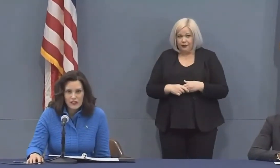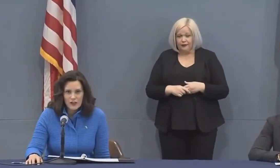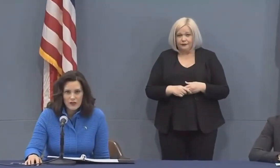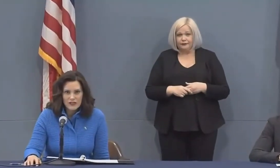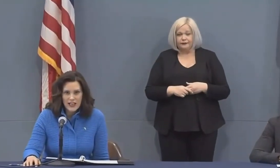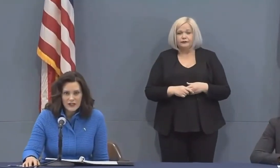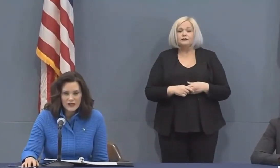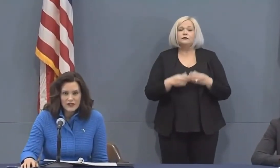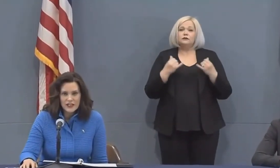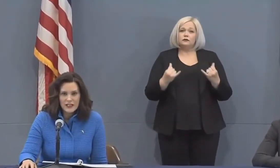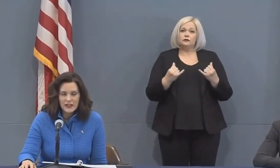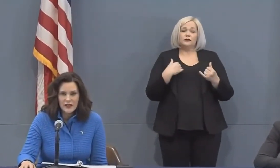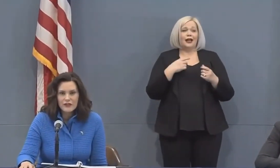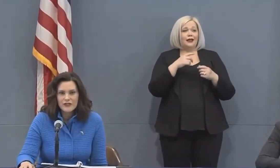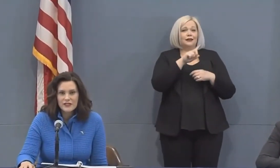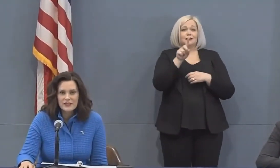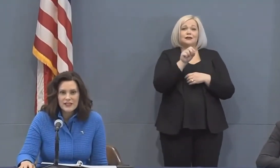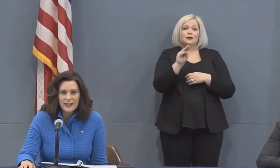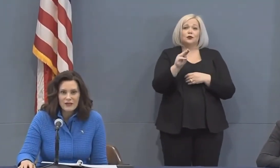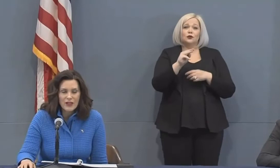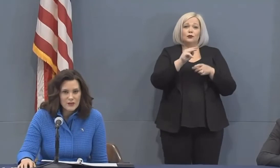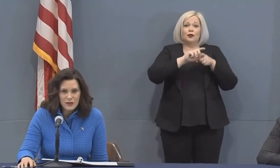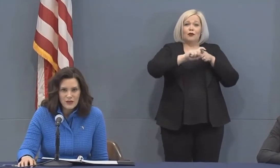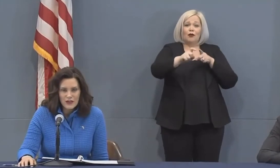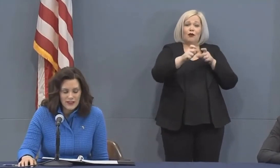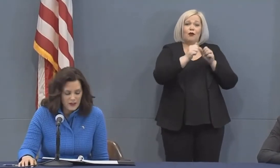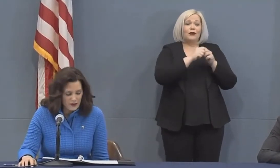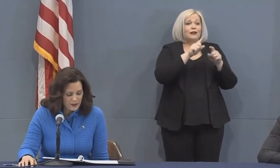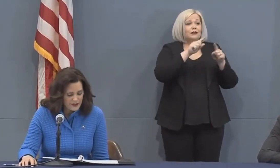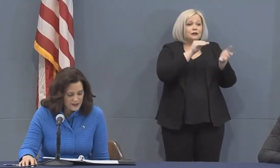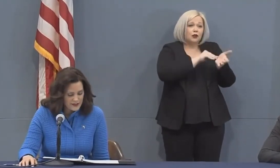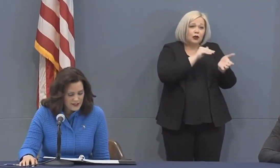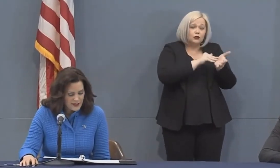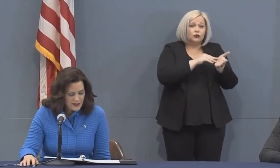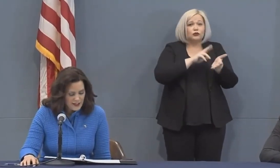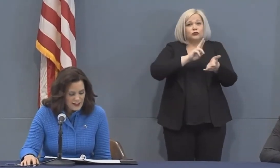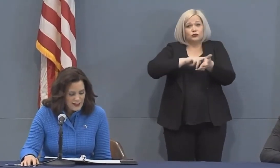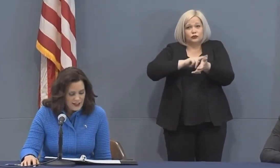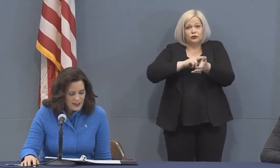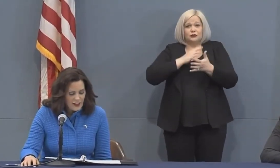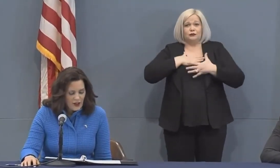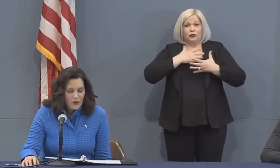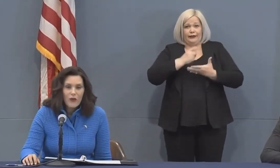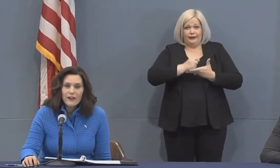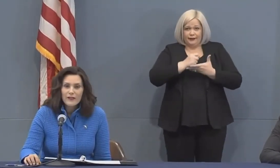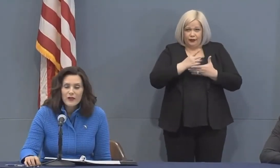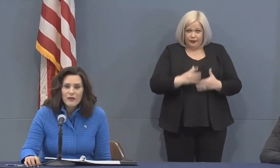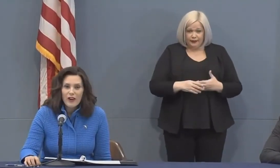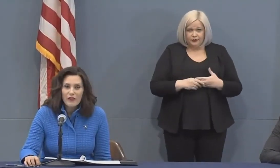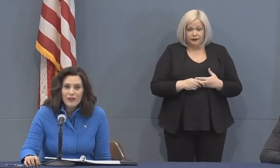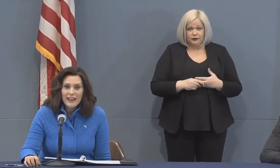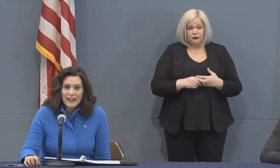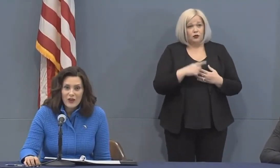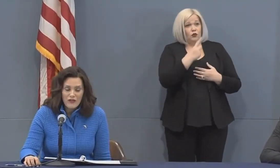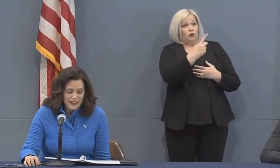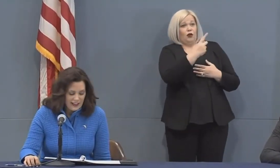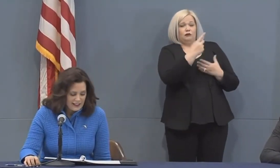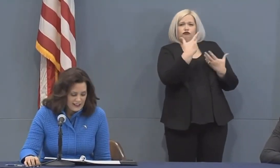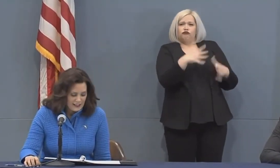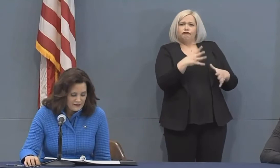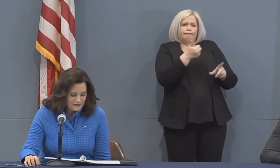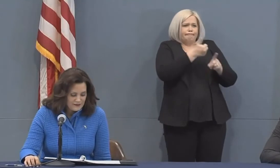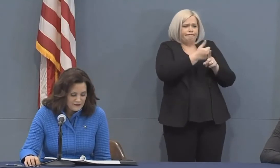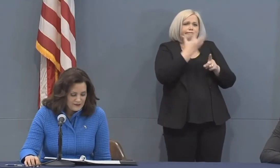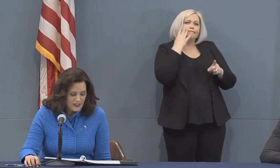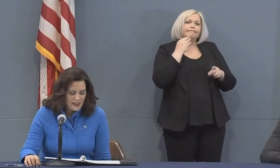call earlier with doctors and nurses and respiratory therapists, one of whom already had COVID